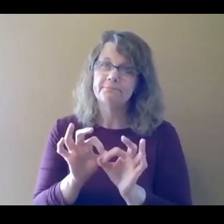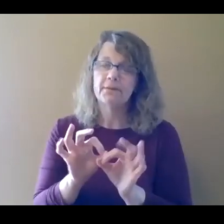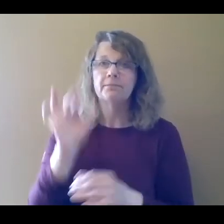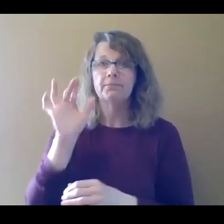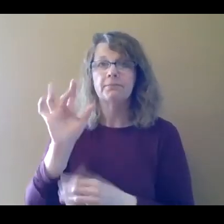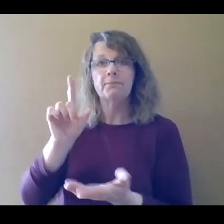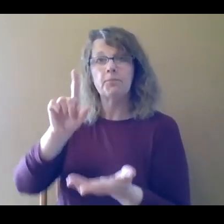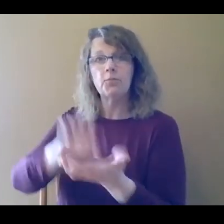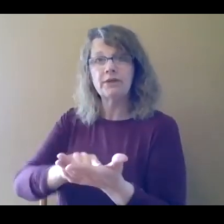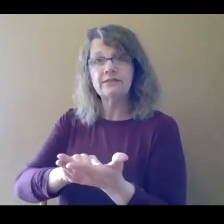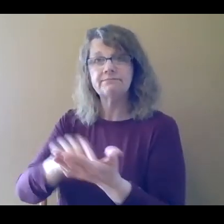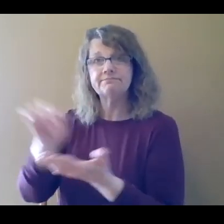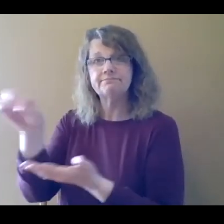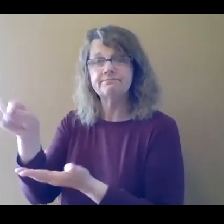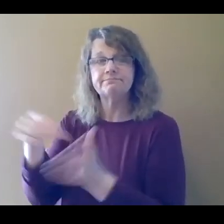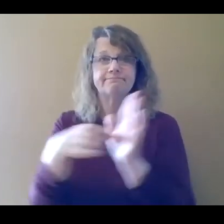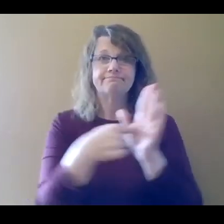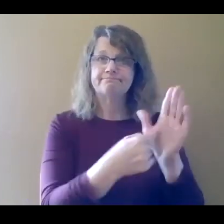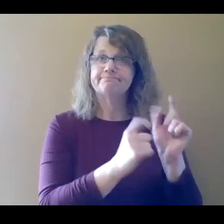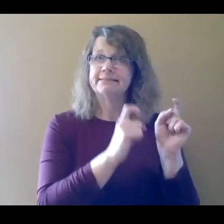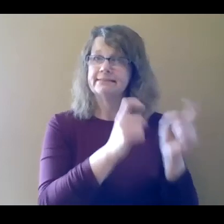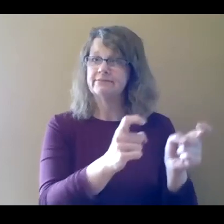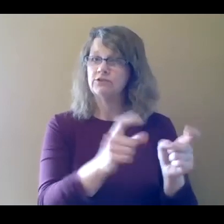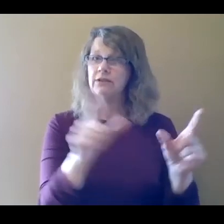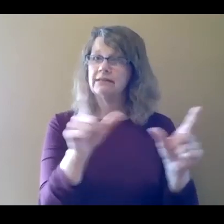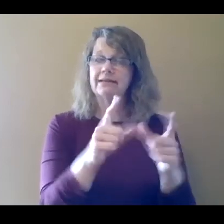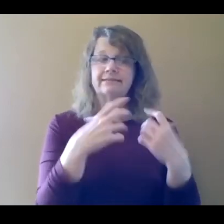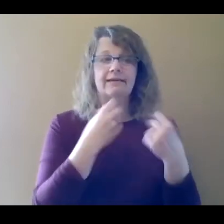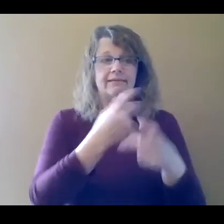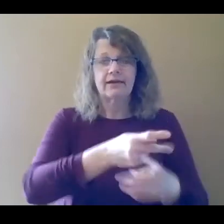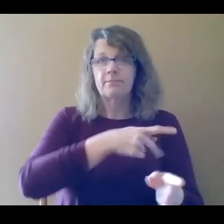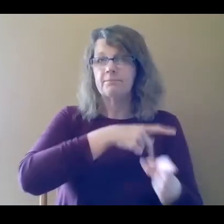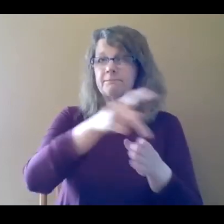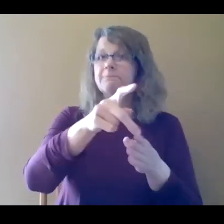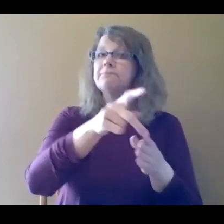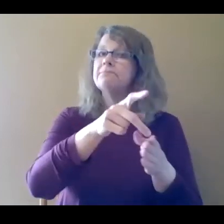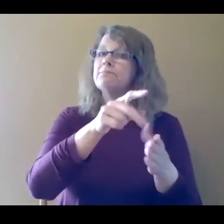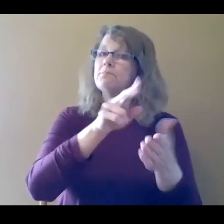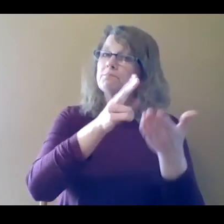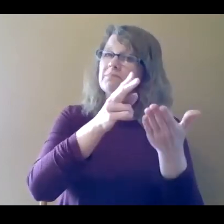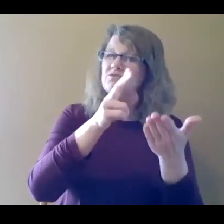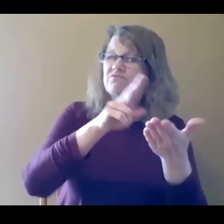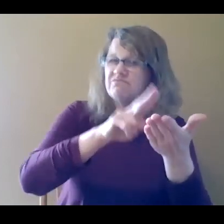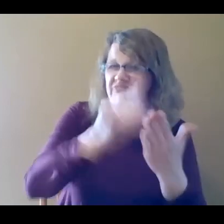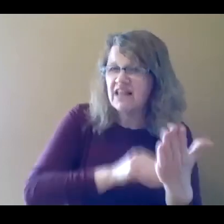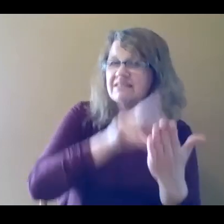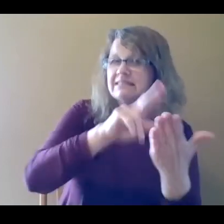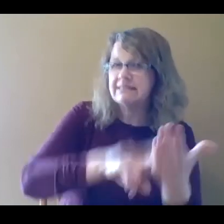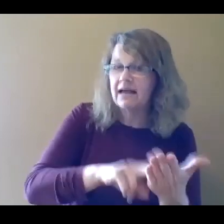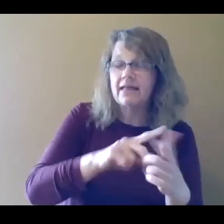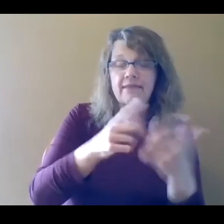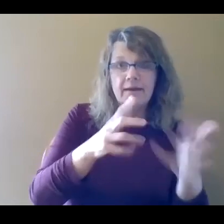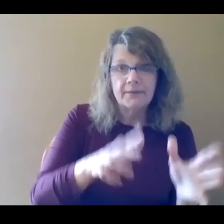form and bring it to your licensed healthcare provider for them to fill out and sign. Then you'll return that form